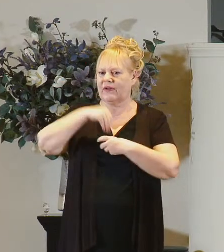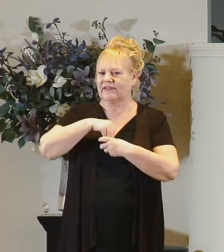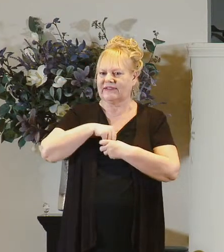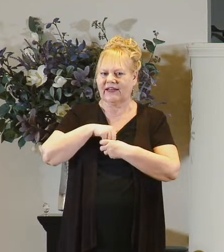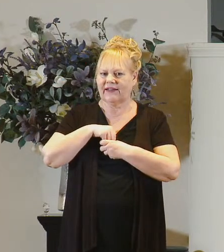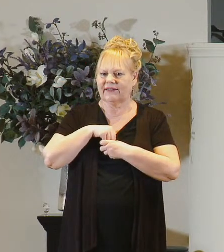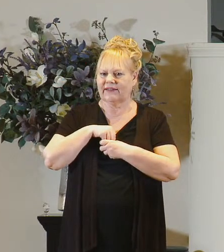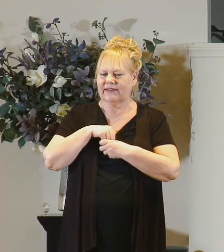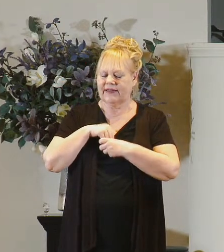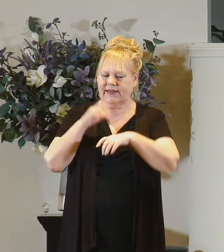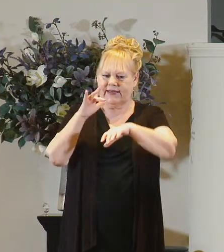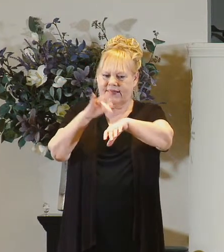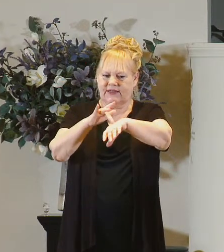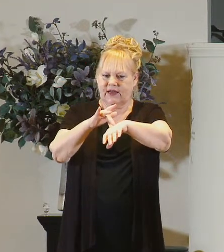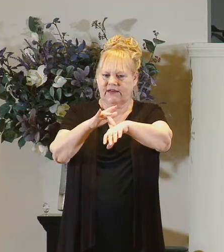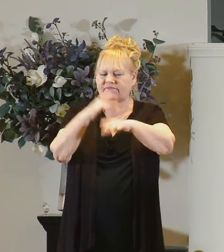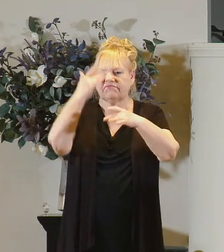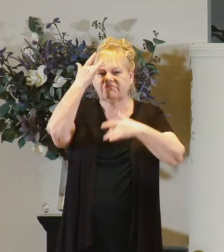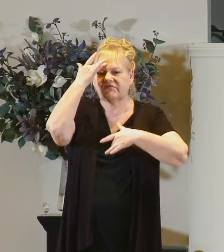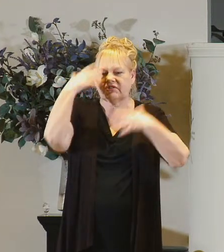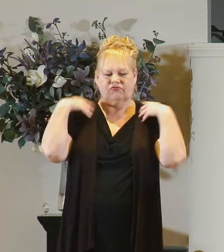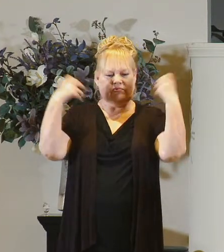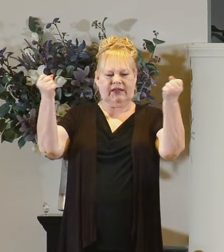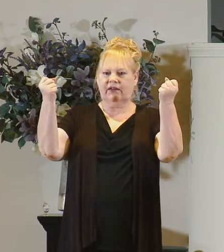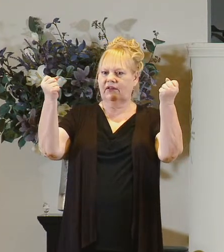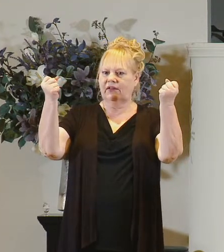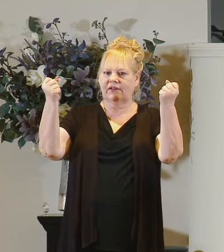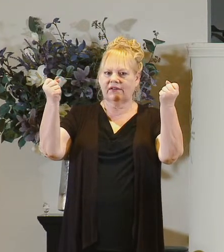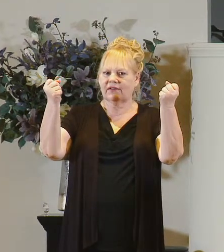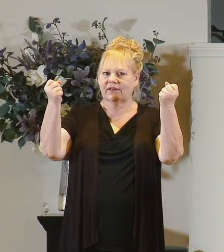he touches someone and the sickness is gone